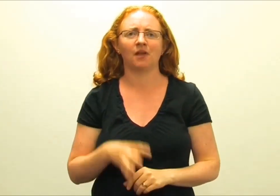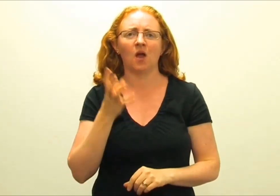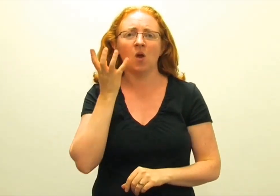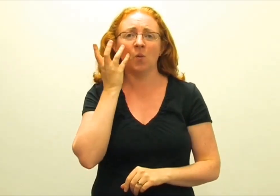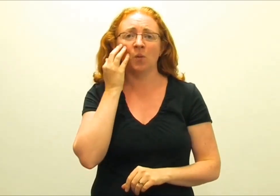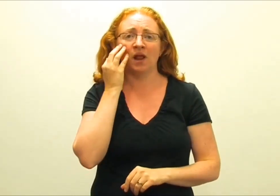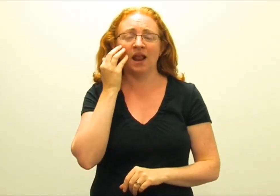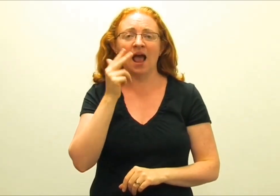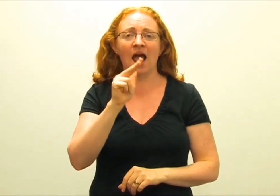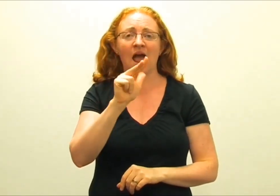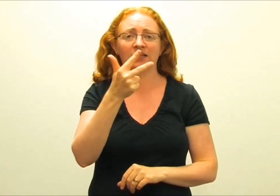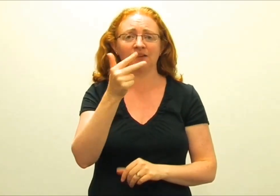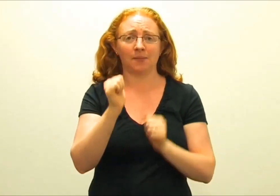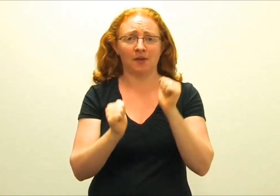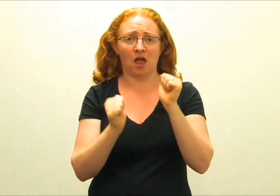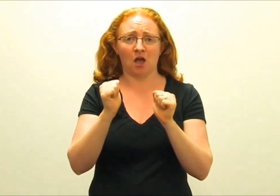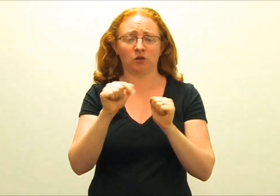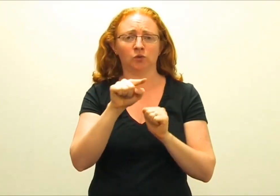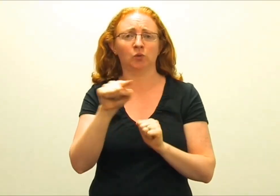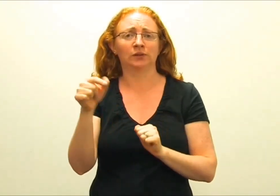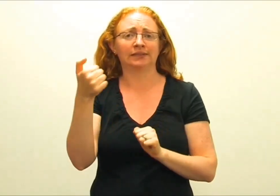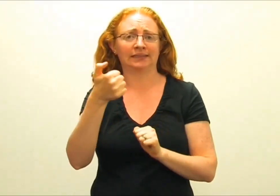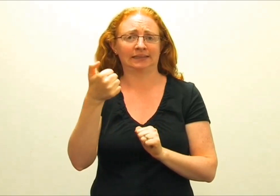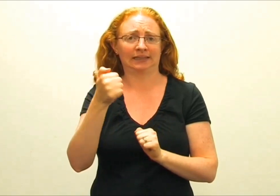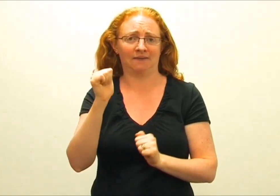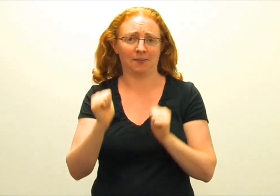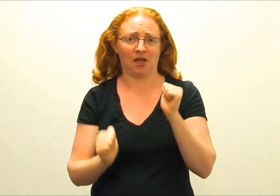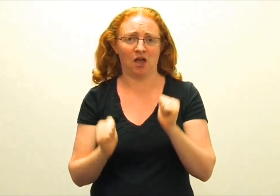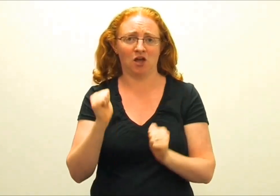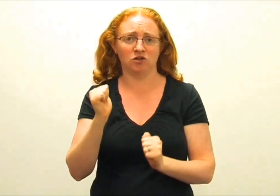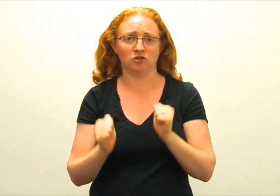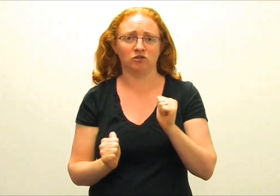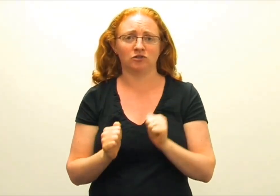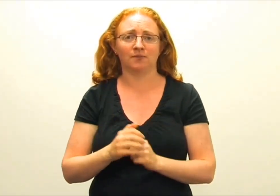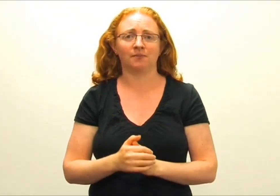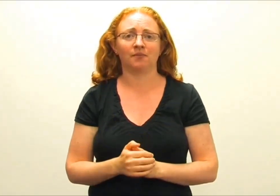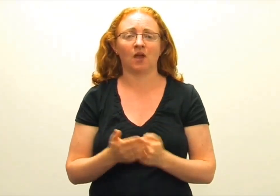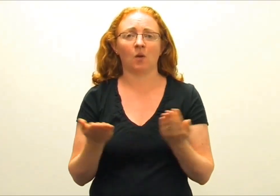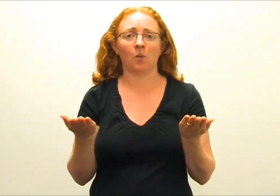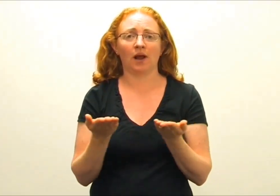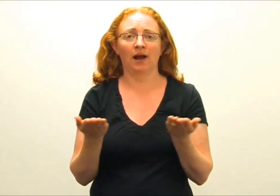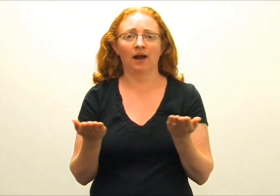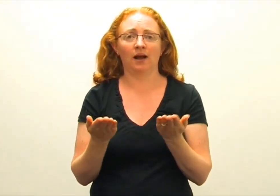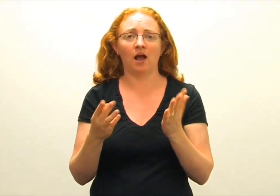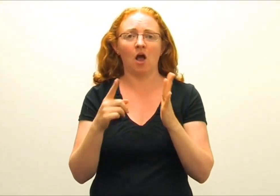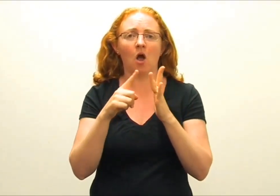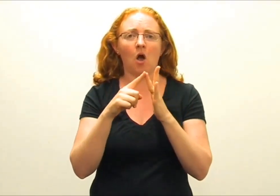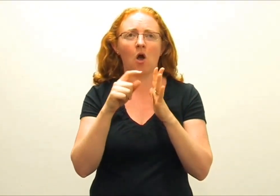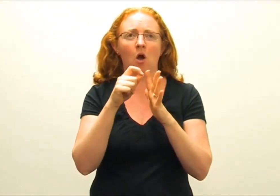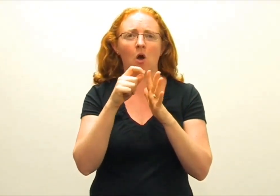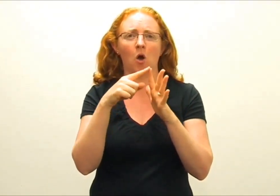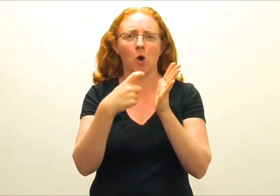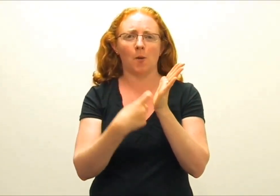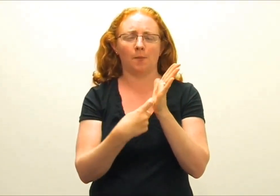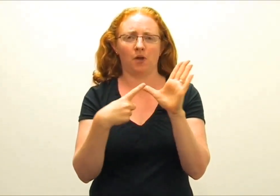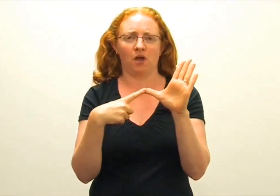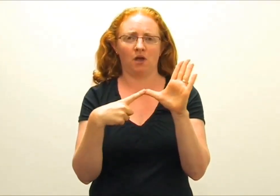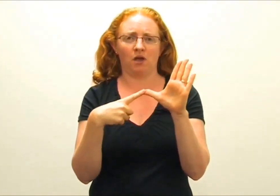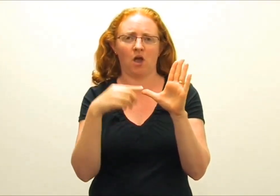displays. And that's the 8th to the 16th of March at the Opera House.